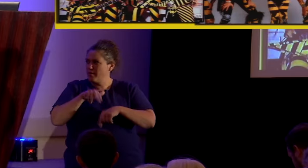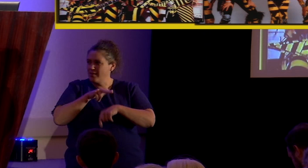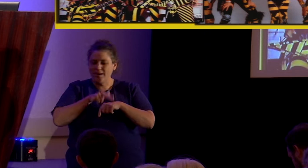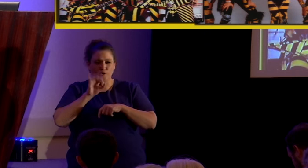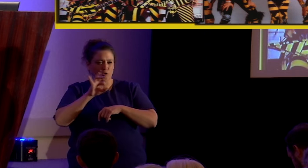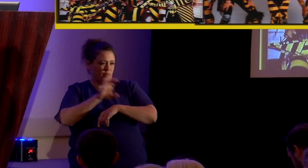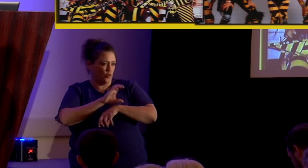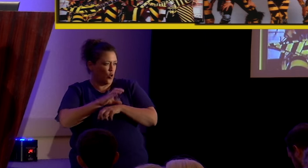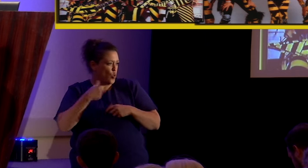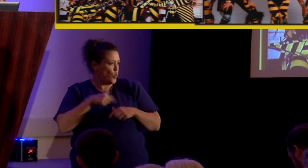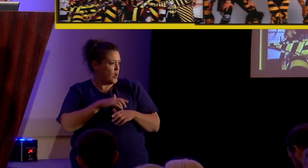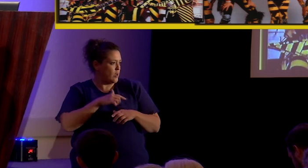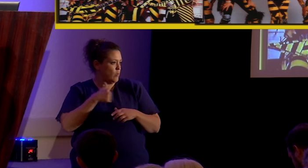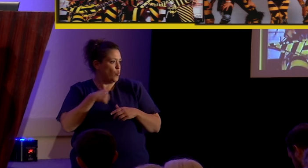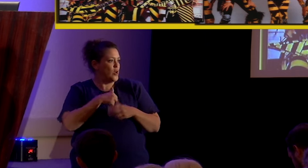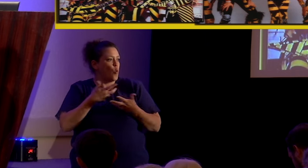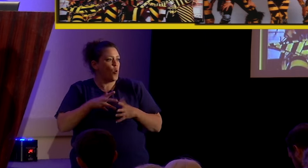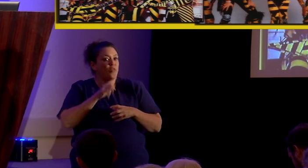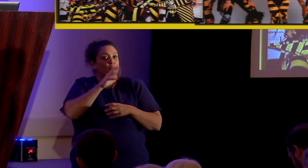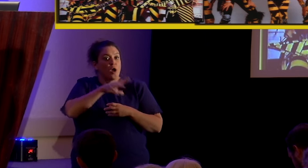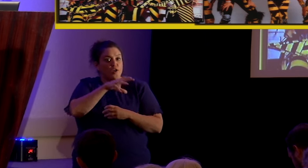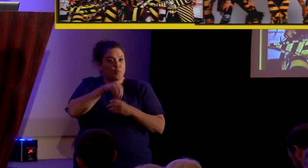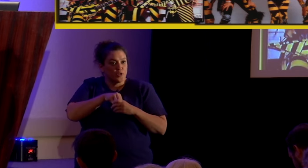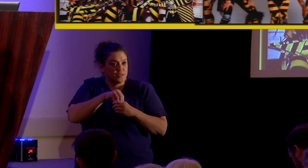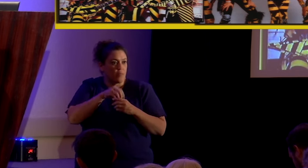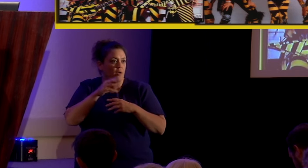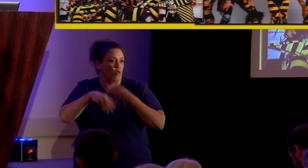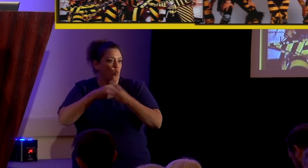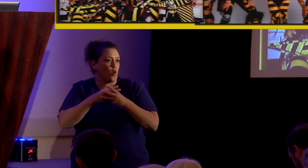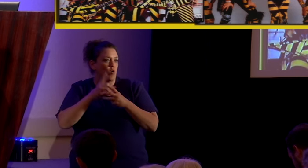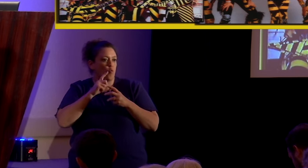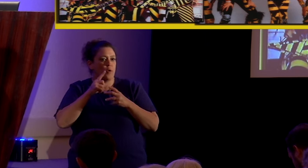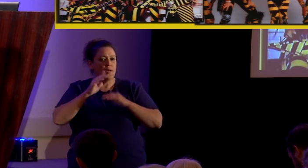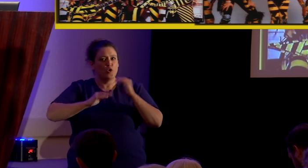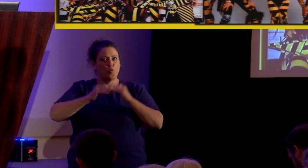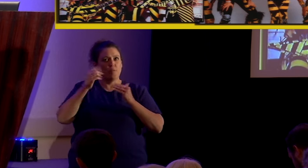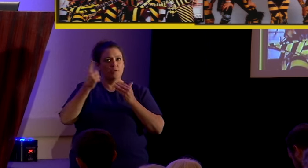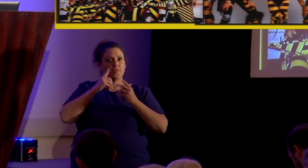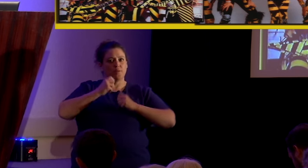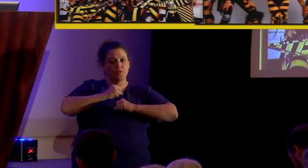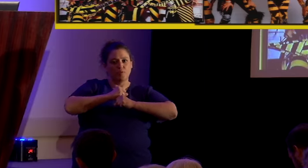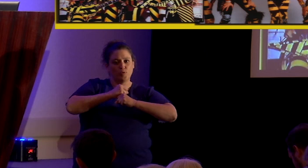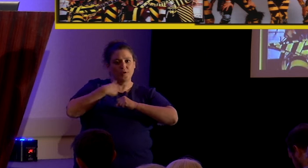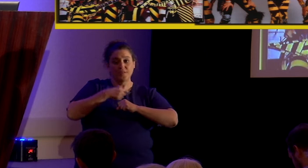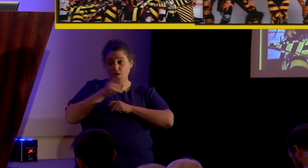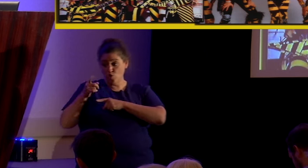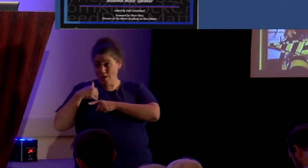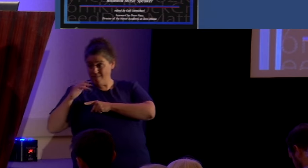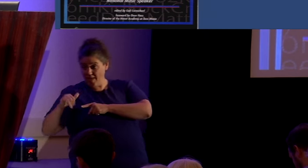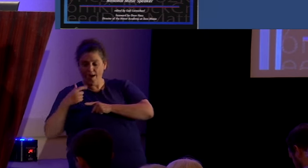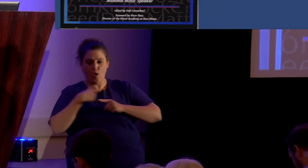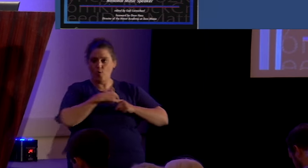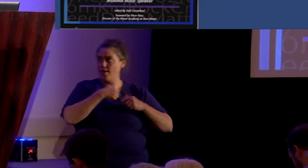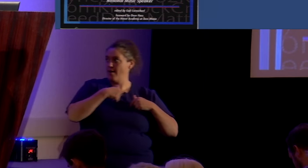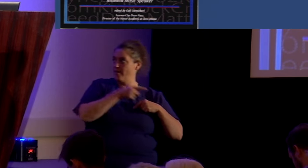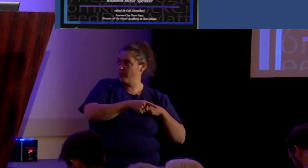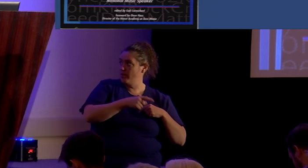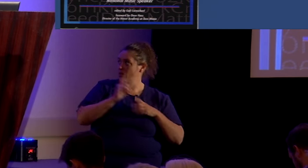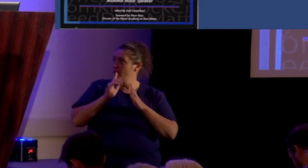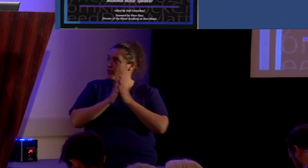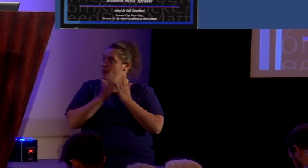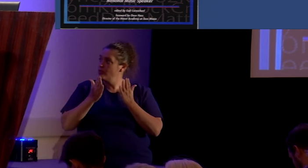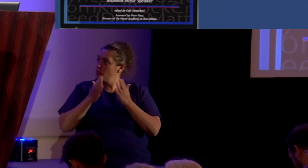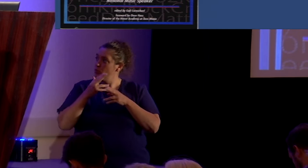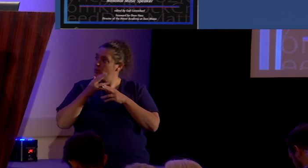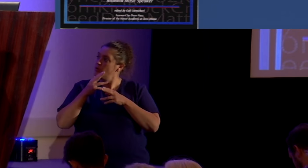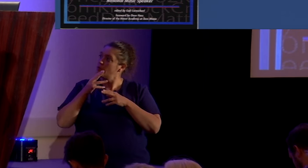we don't want them not participating in the world how do we build a wall around them well if they've got that we've got this there's a book by a guy named phil chalmers